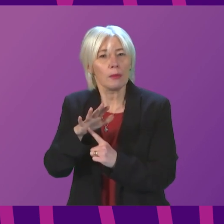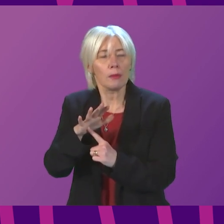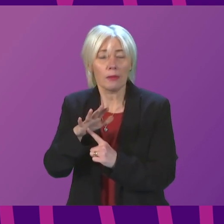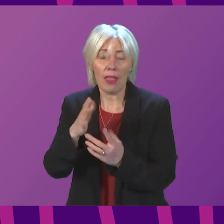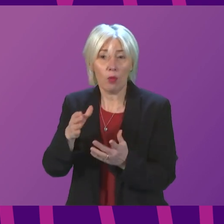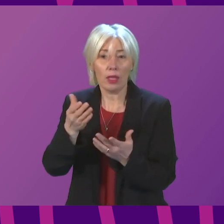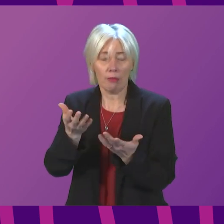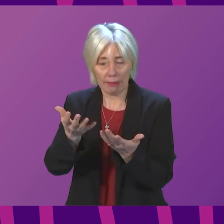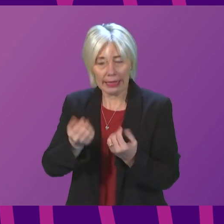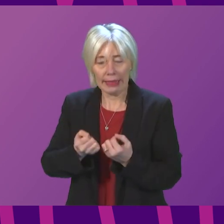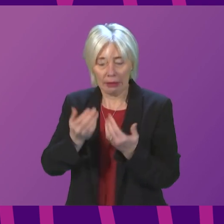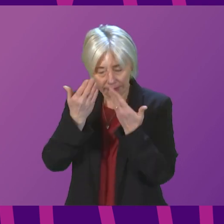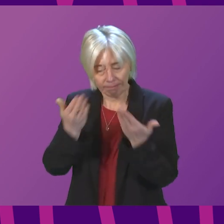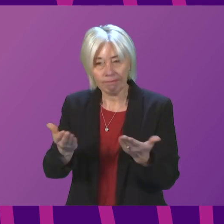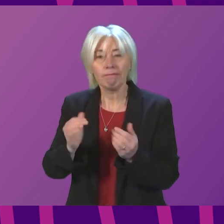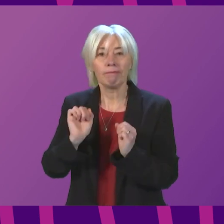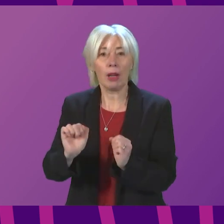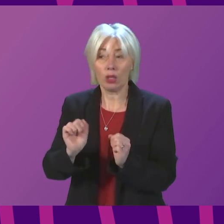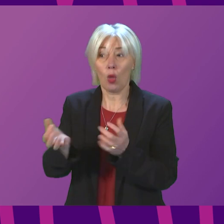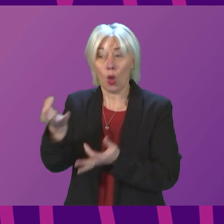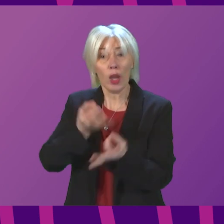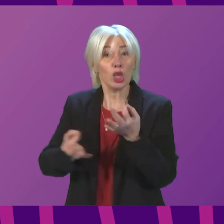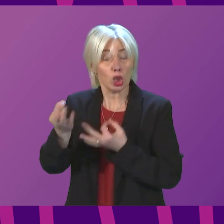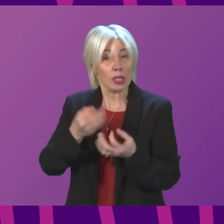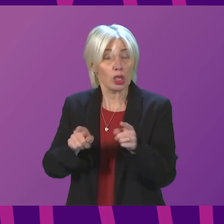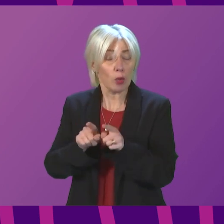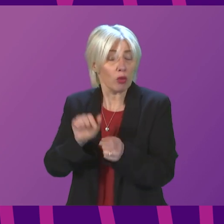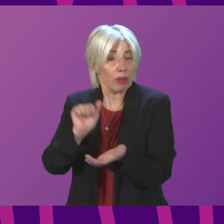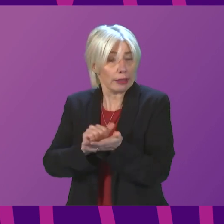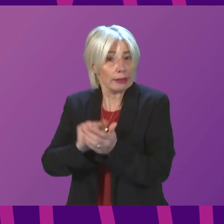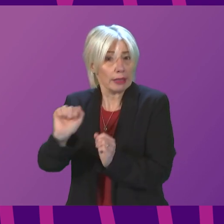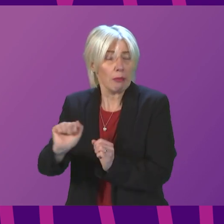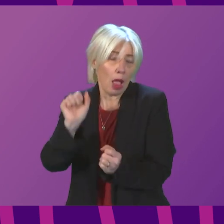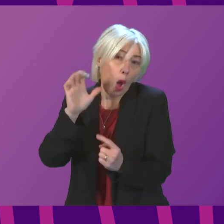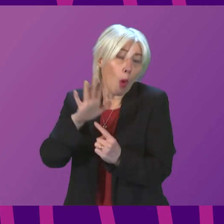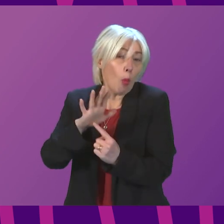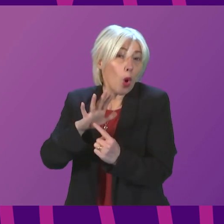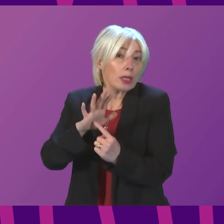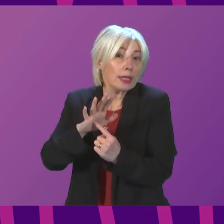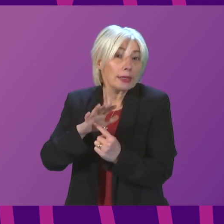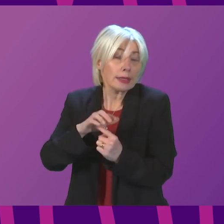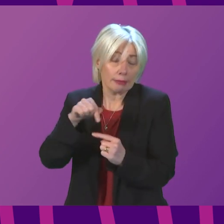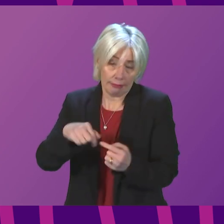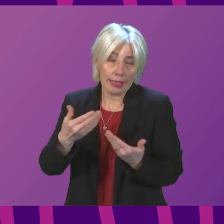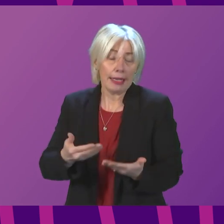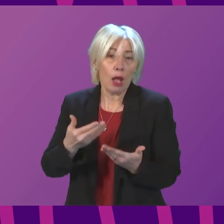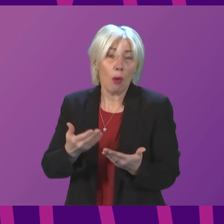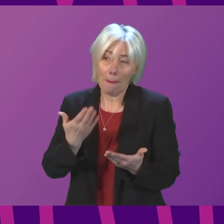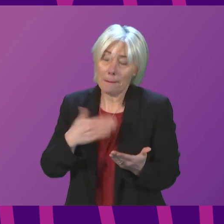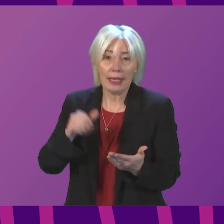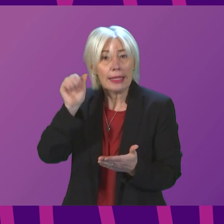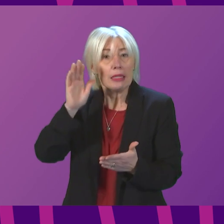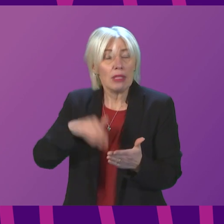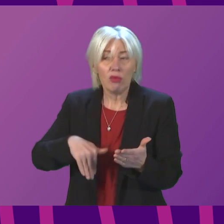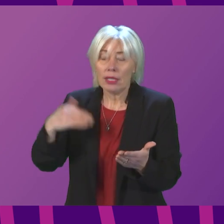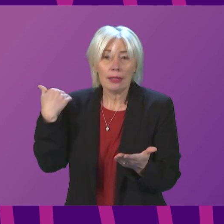acknowledged and underpins the questions that are being asked here as well. The most important thing here, because there have been experiences in the